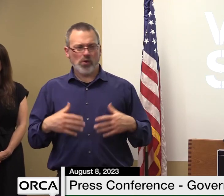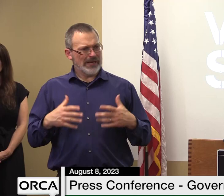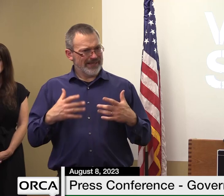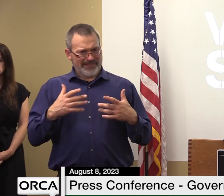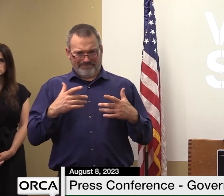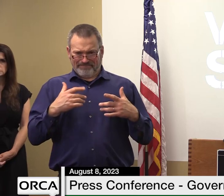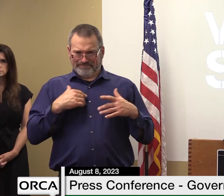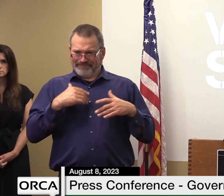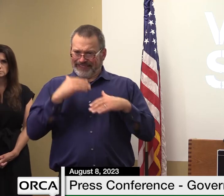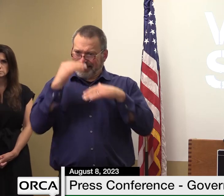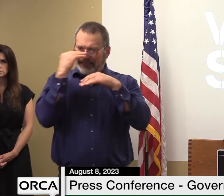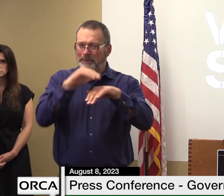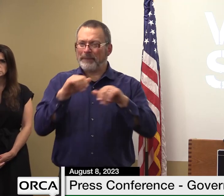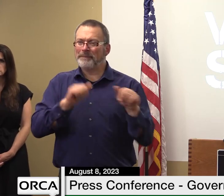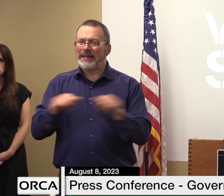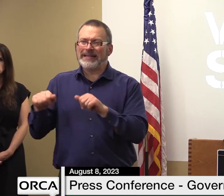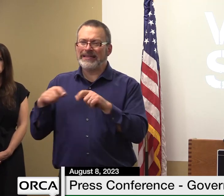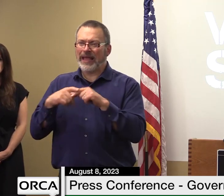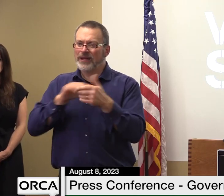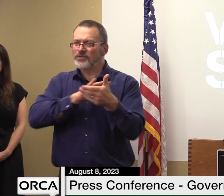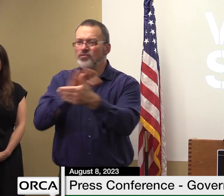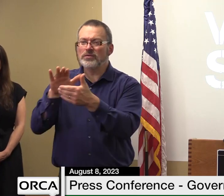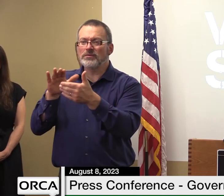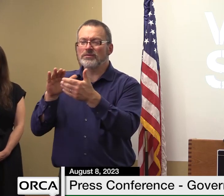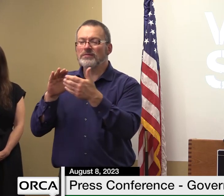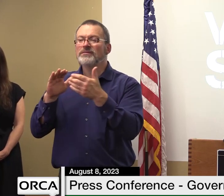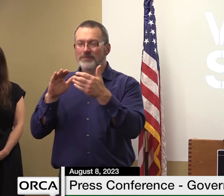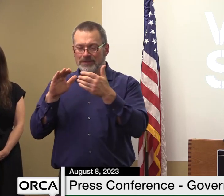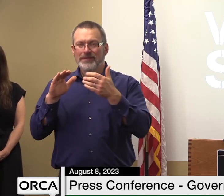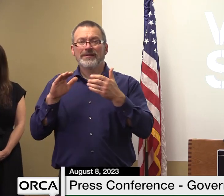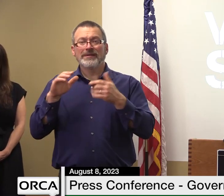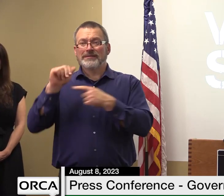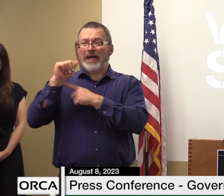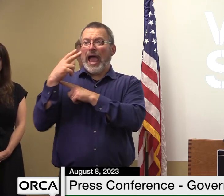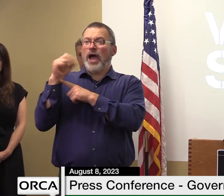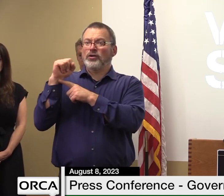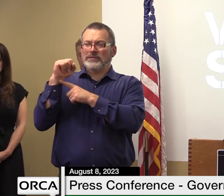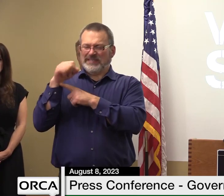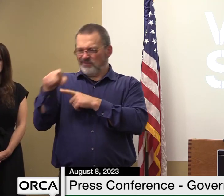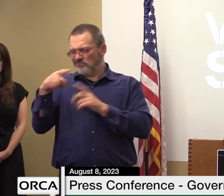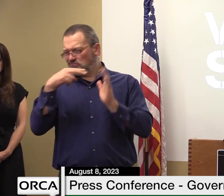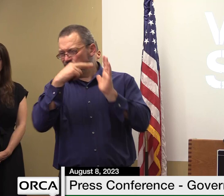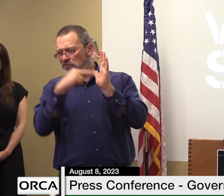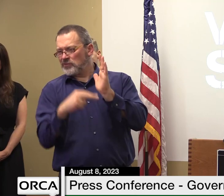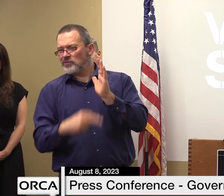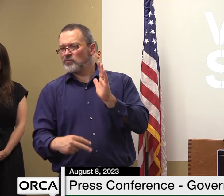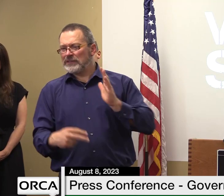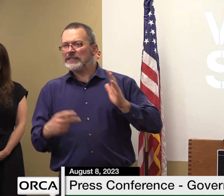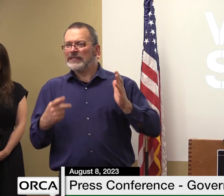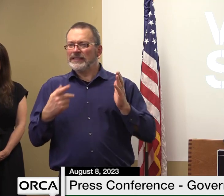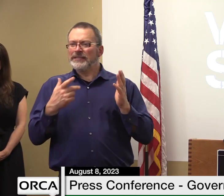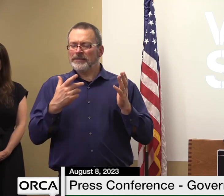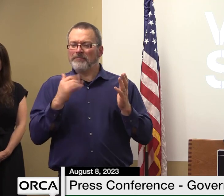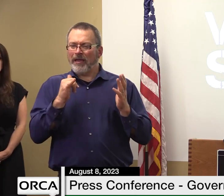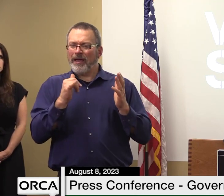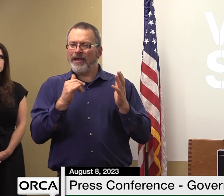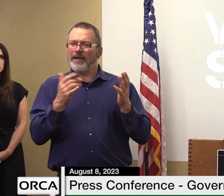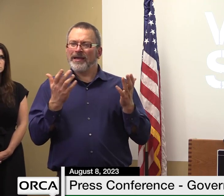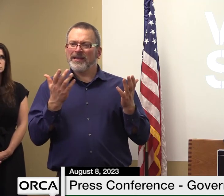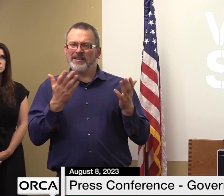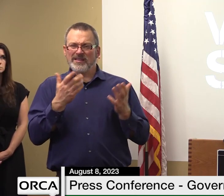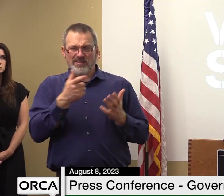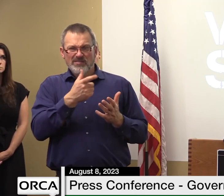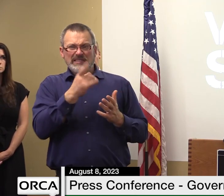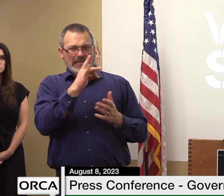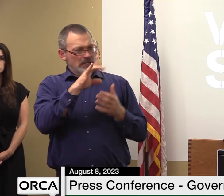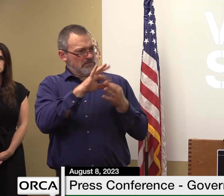management and the agency of human services emergency management around times of disaster and emergency need so that was said to the legislature back in